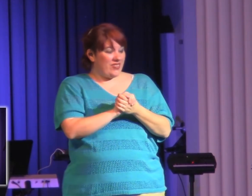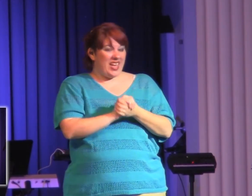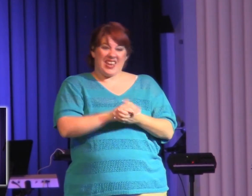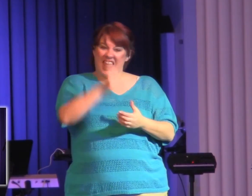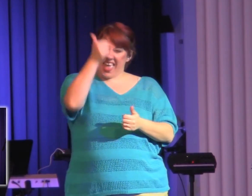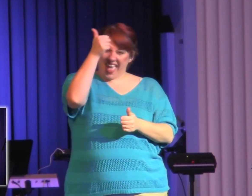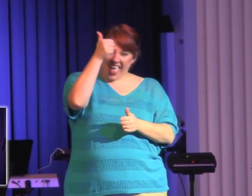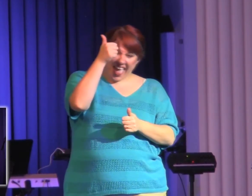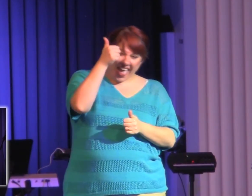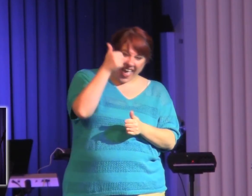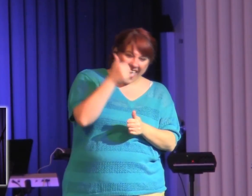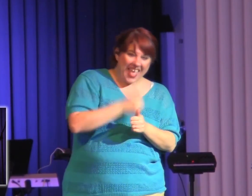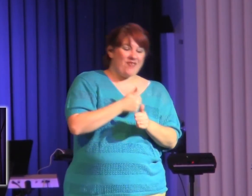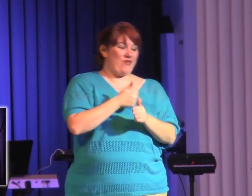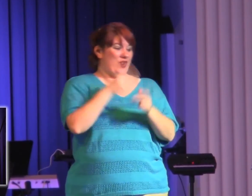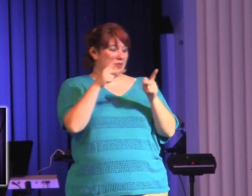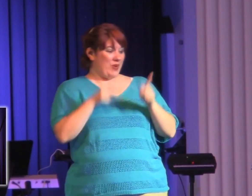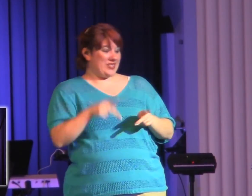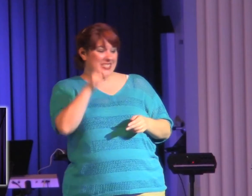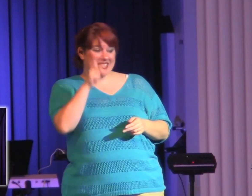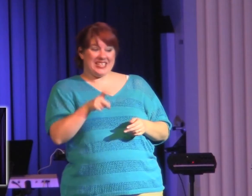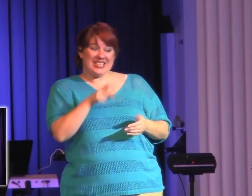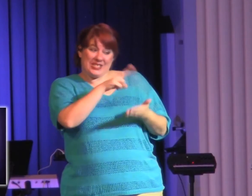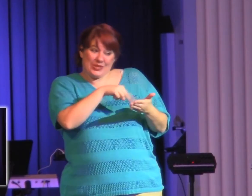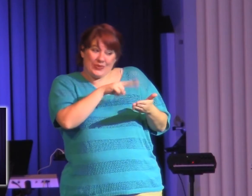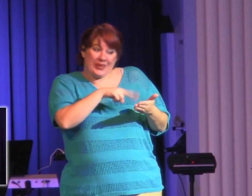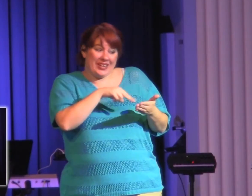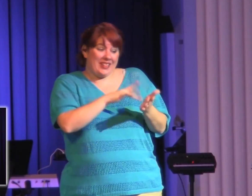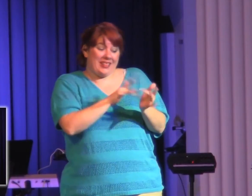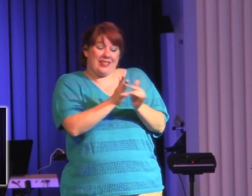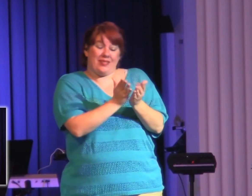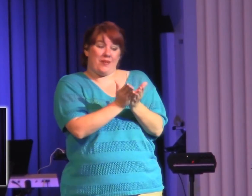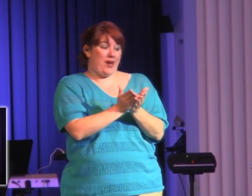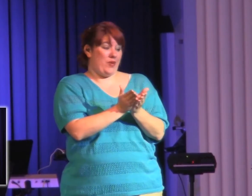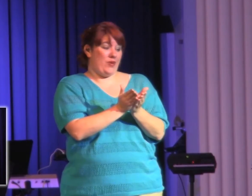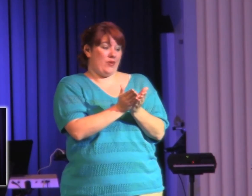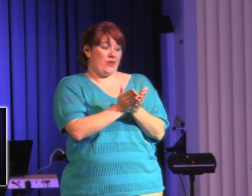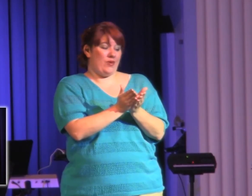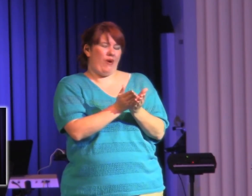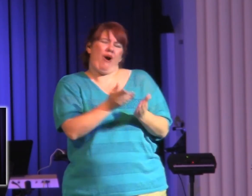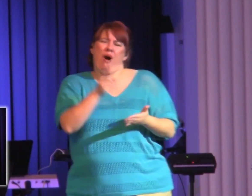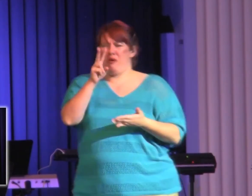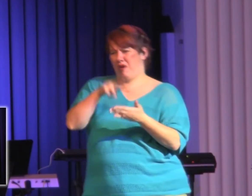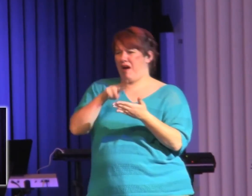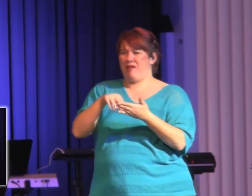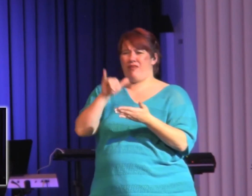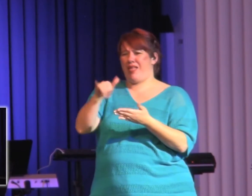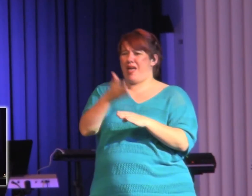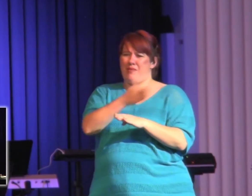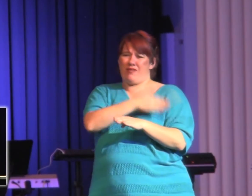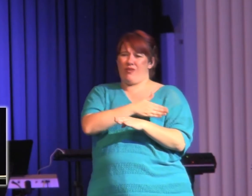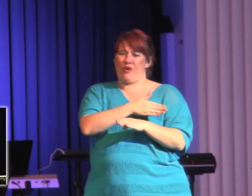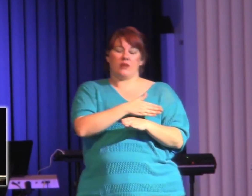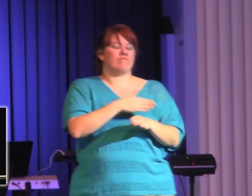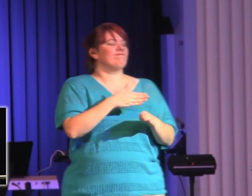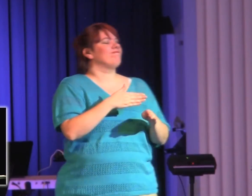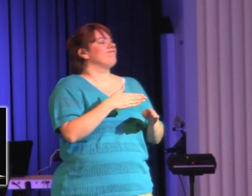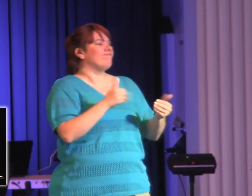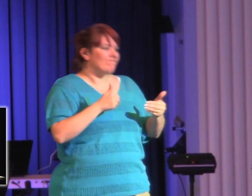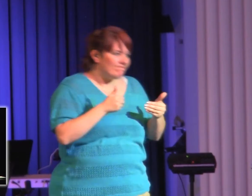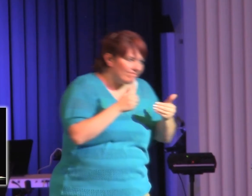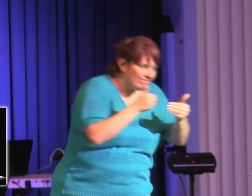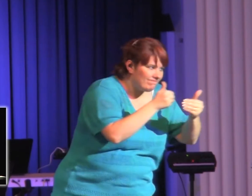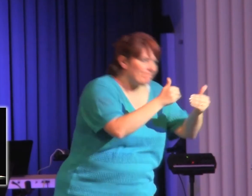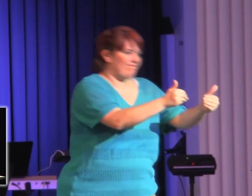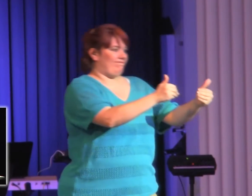basis. Oh, I've read that story before. You haven't read it this way. Keep reading. I'm telling you, it's like a diamond. I mean,